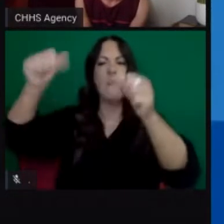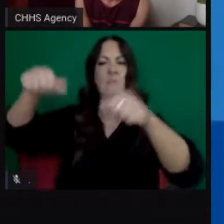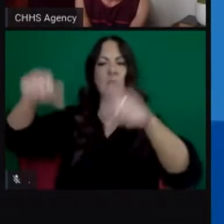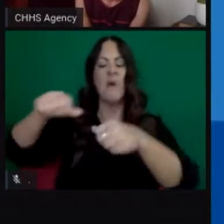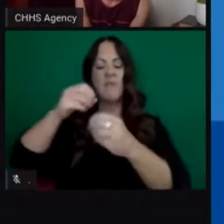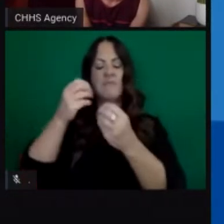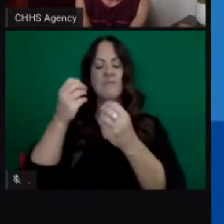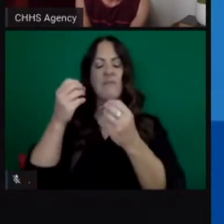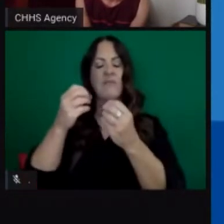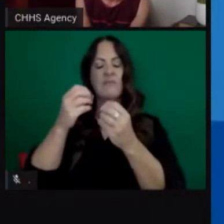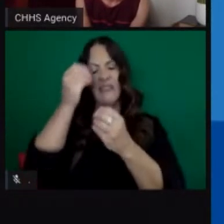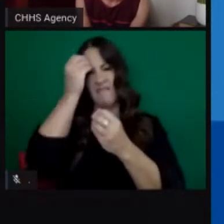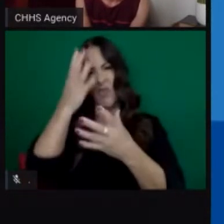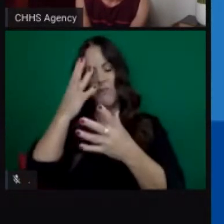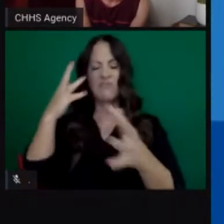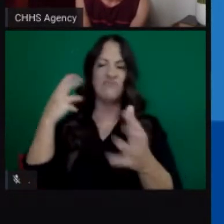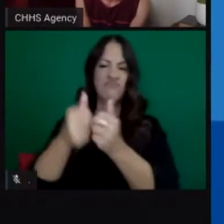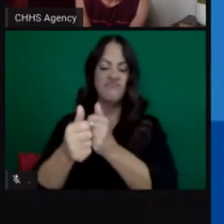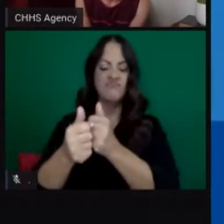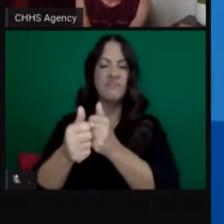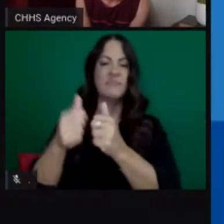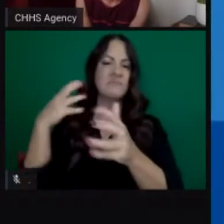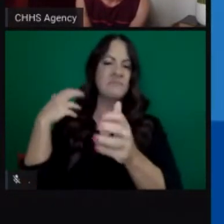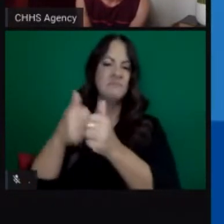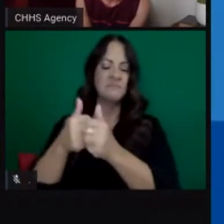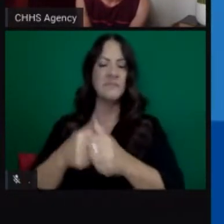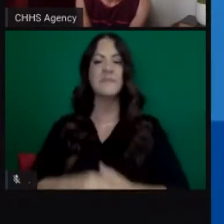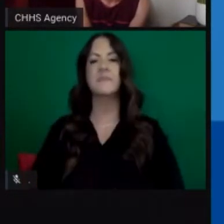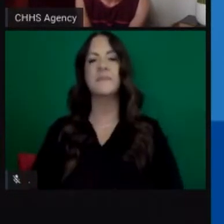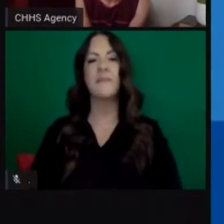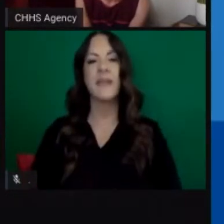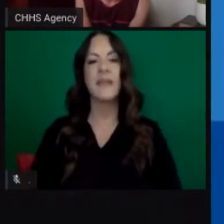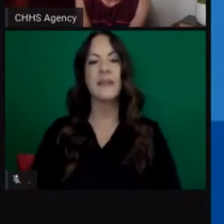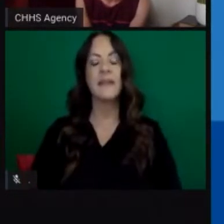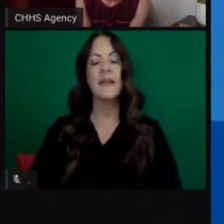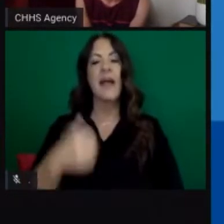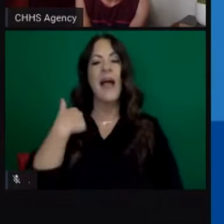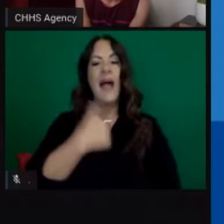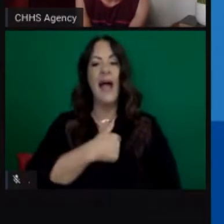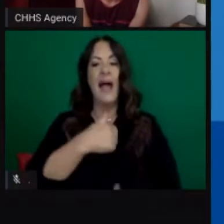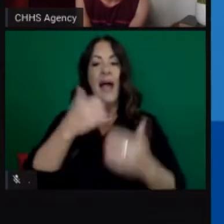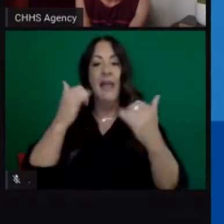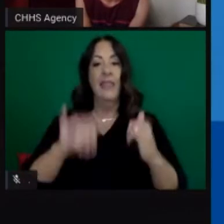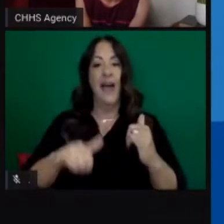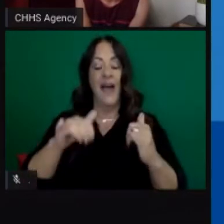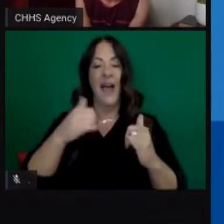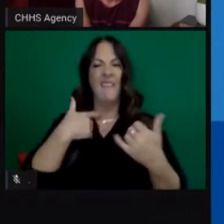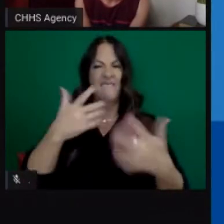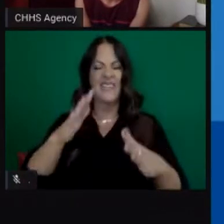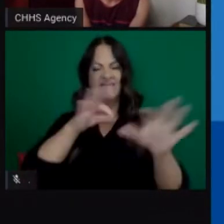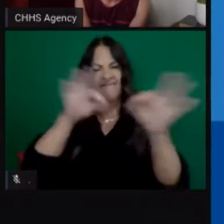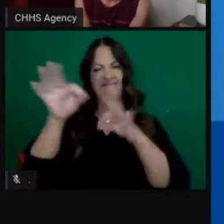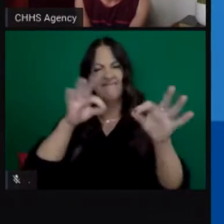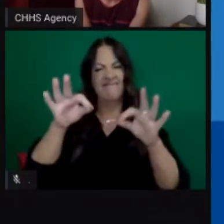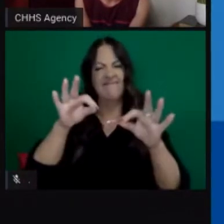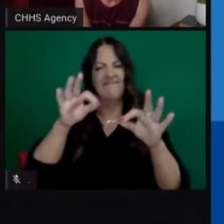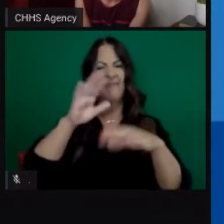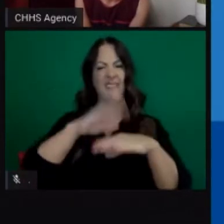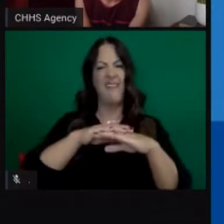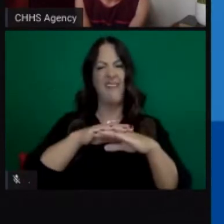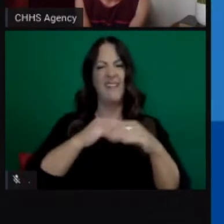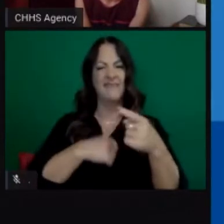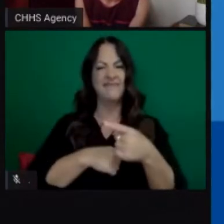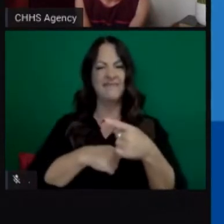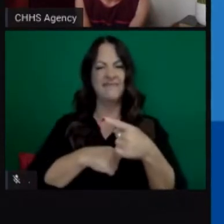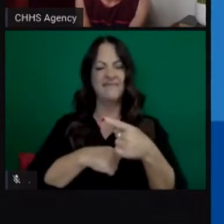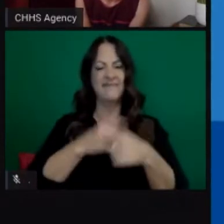Wanted to just show you a flash of what that looks like. So I already covered most of the information at the top of this slide. And again, you can see we've seen improvements of